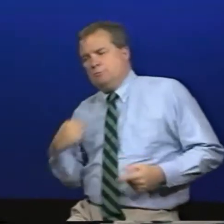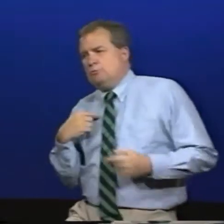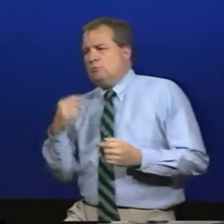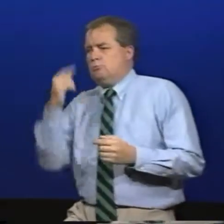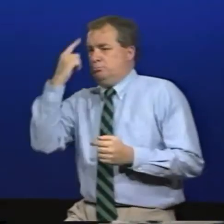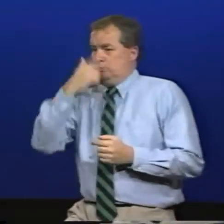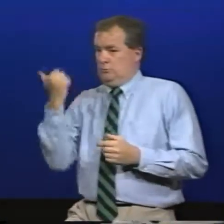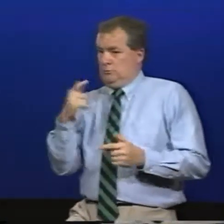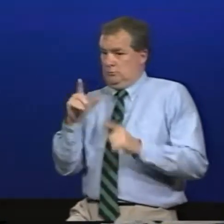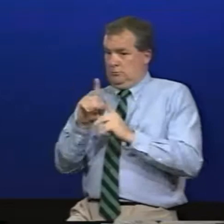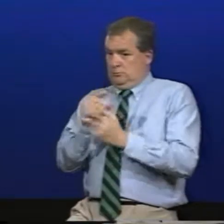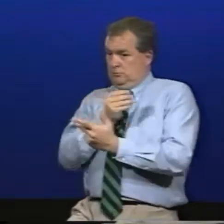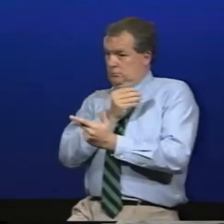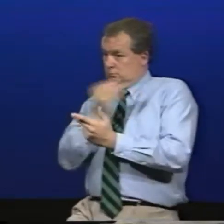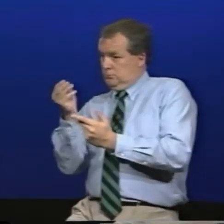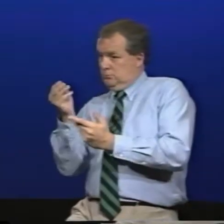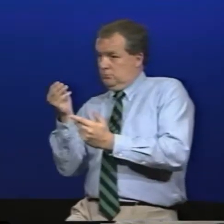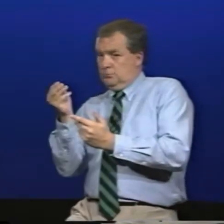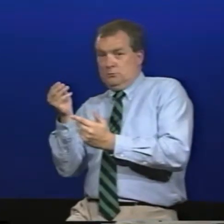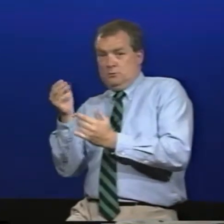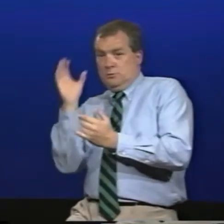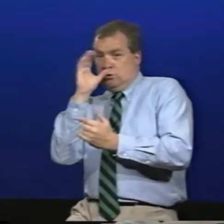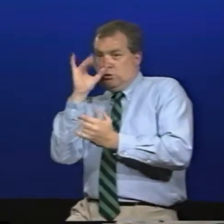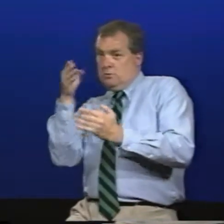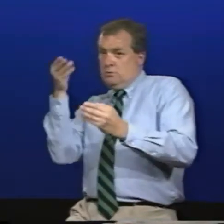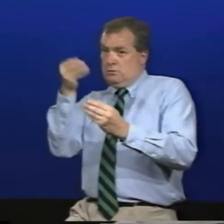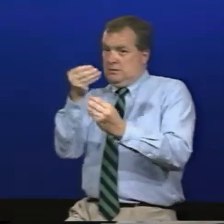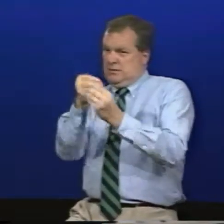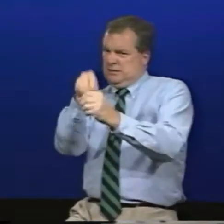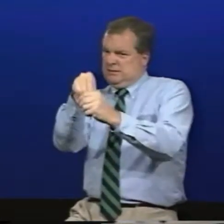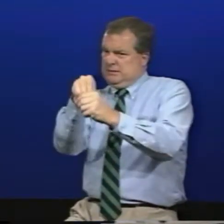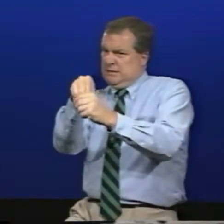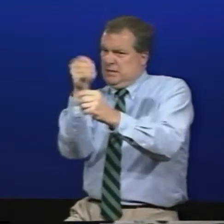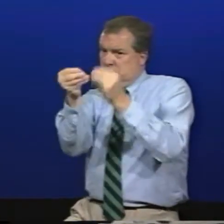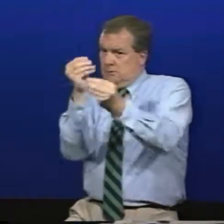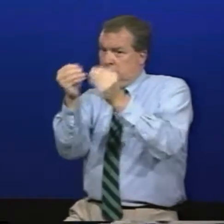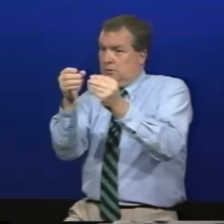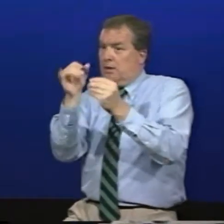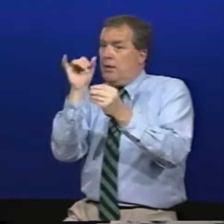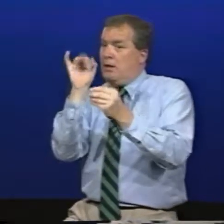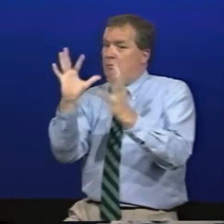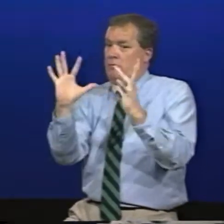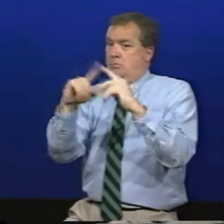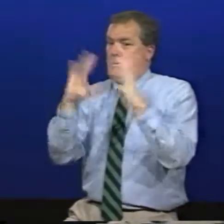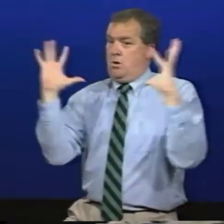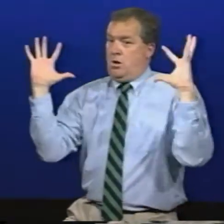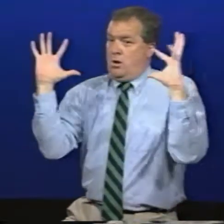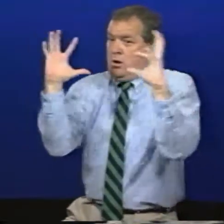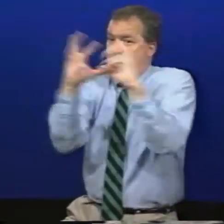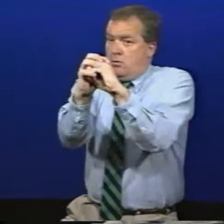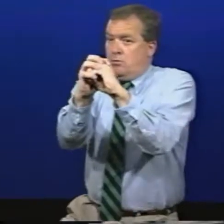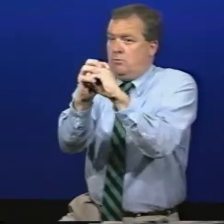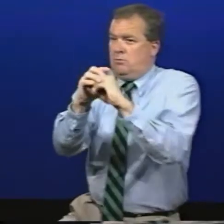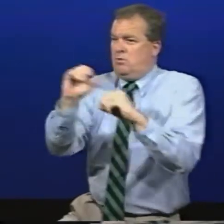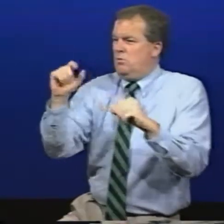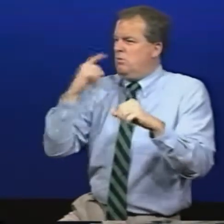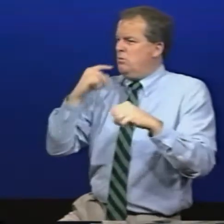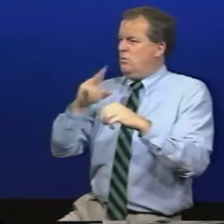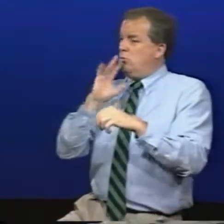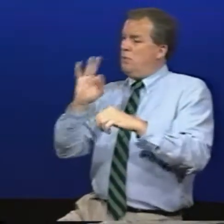a particular emphasis of mine basically what I like are people who can feed to each other and stay inside the inner court they